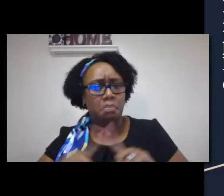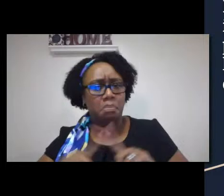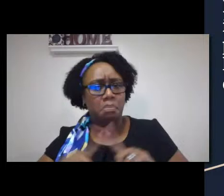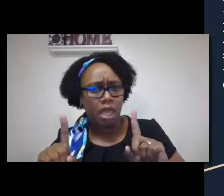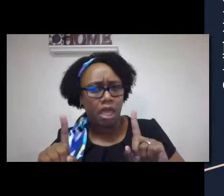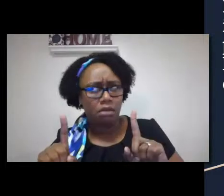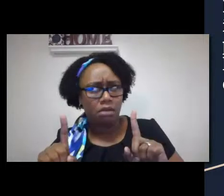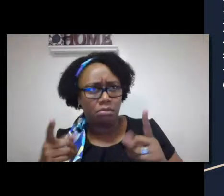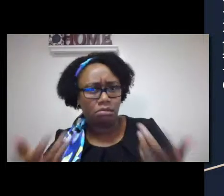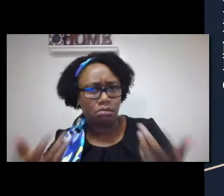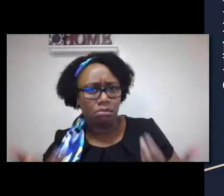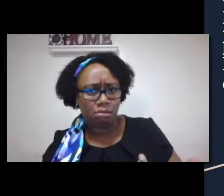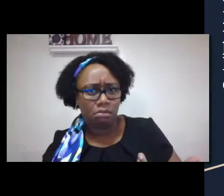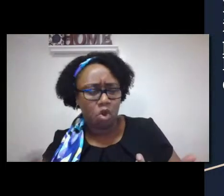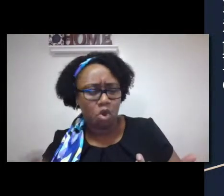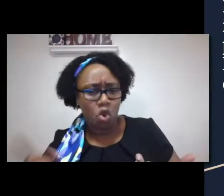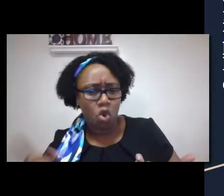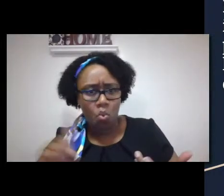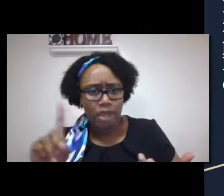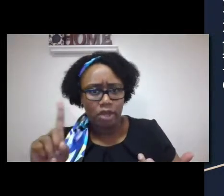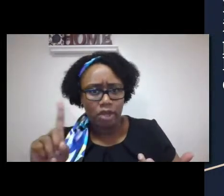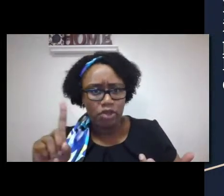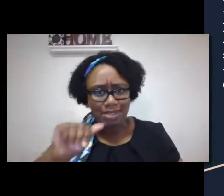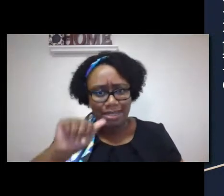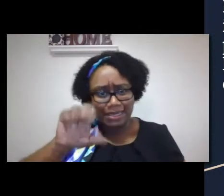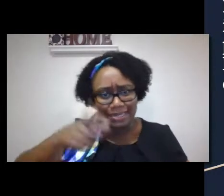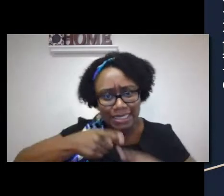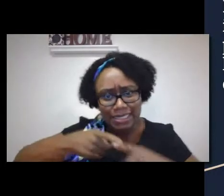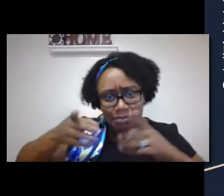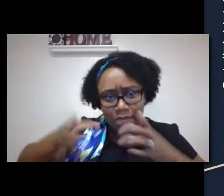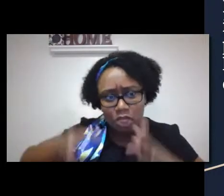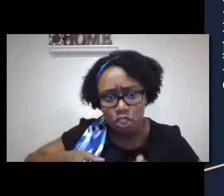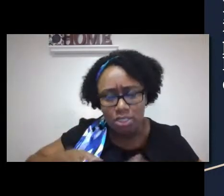of individuals that comprise that team.